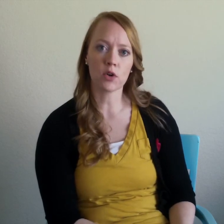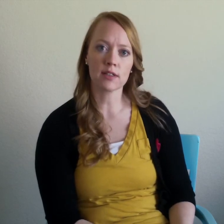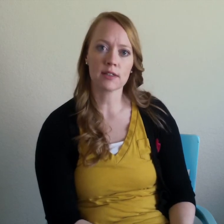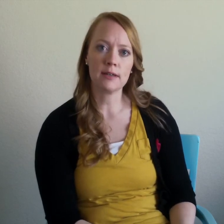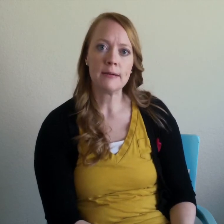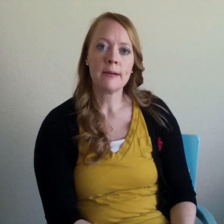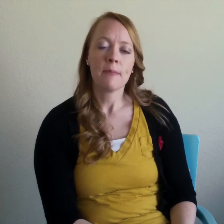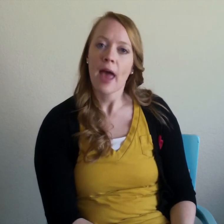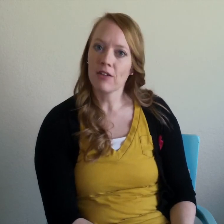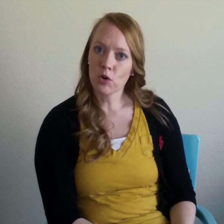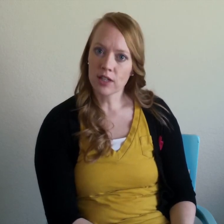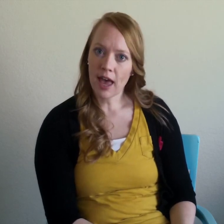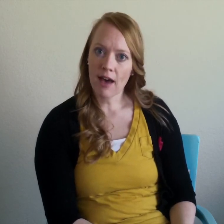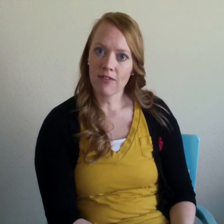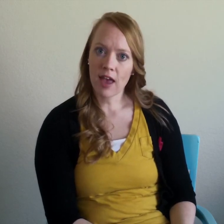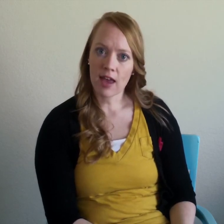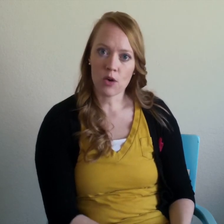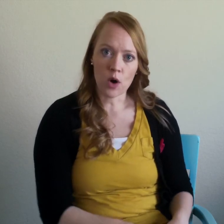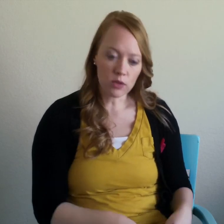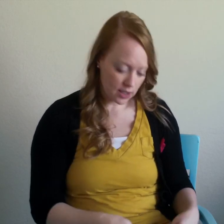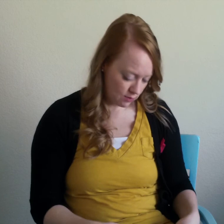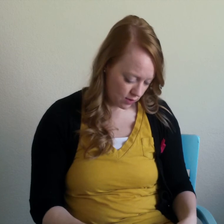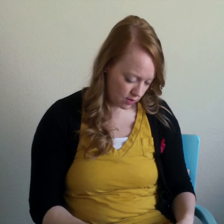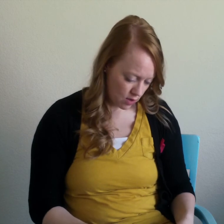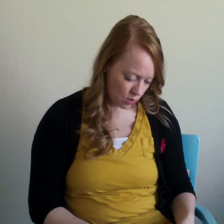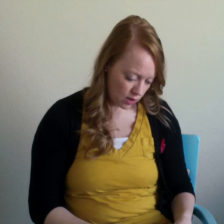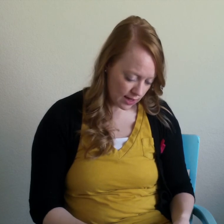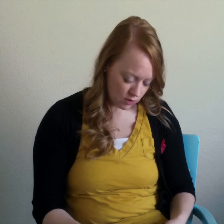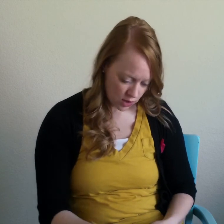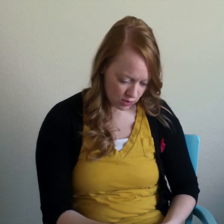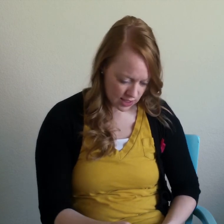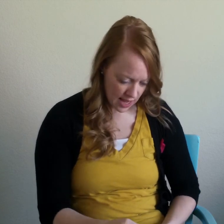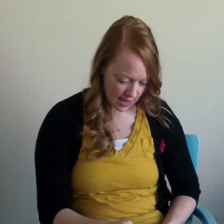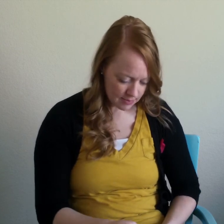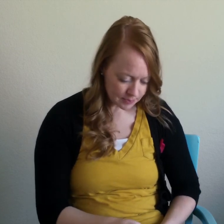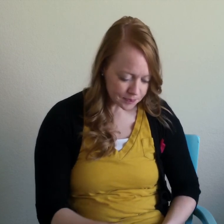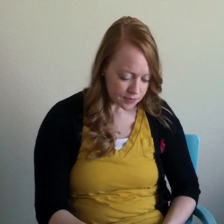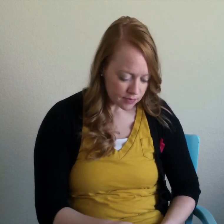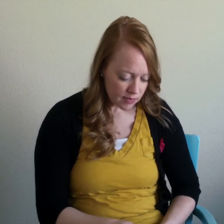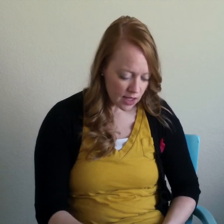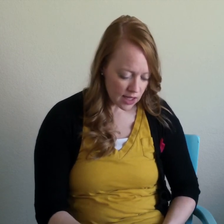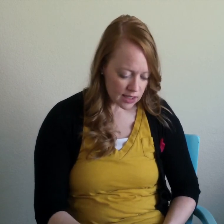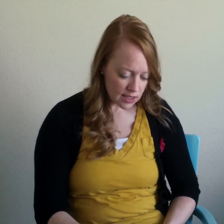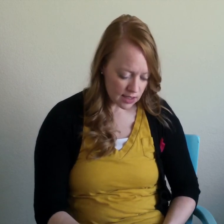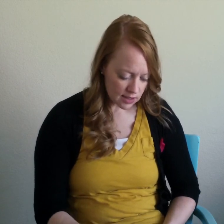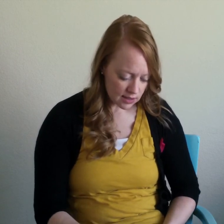focus and of course i have a quote to leave with leave with you today it is